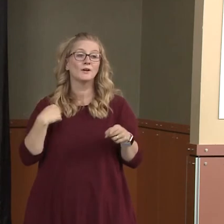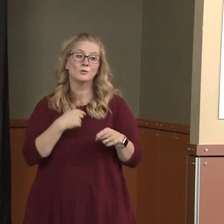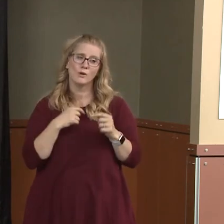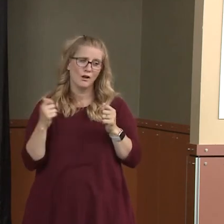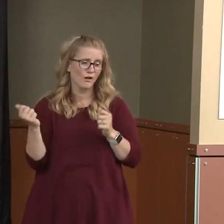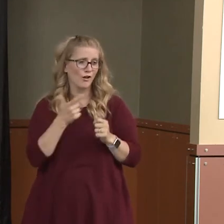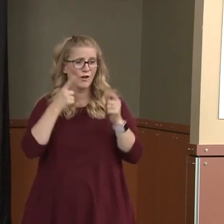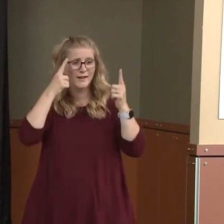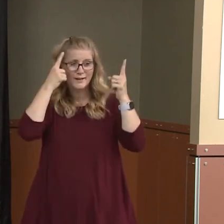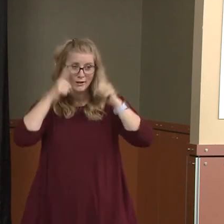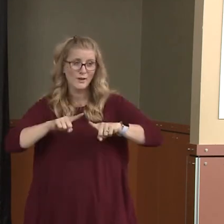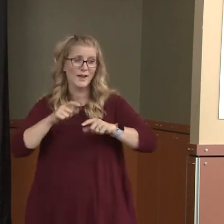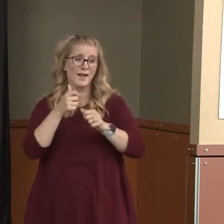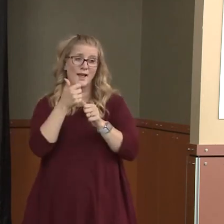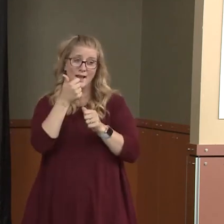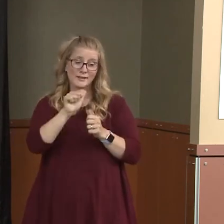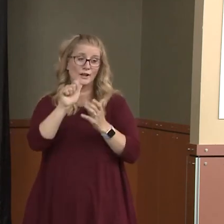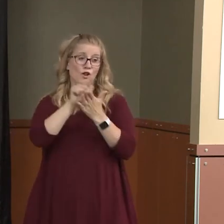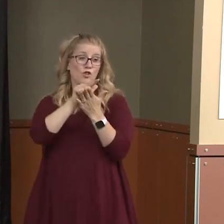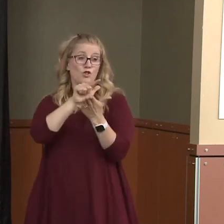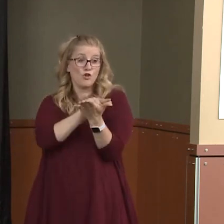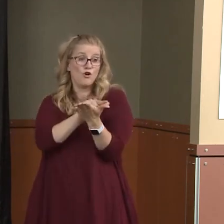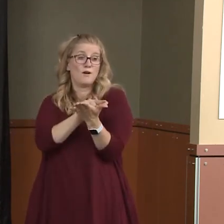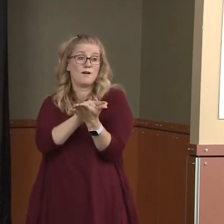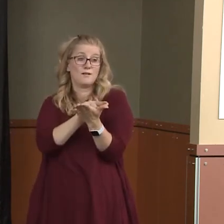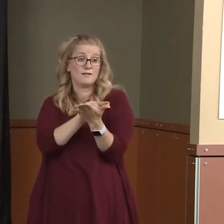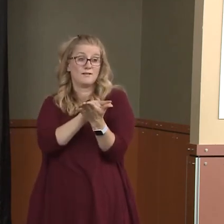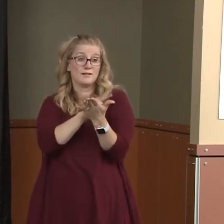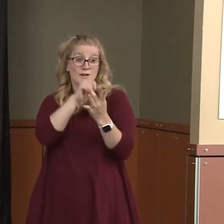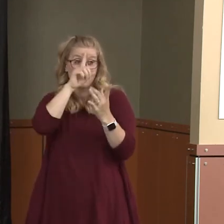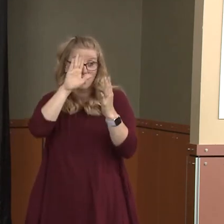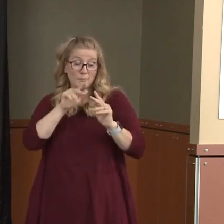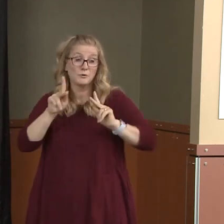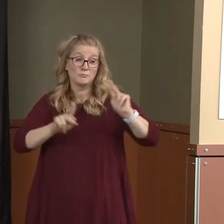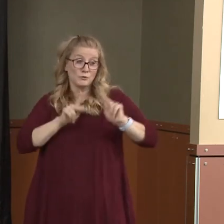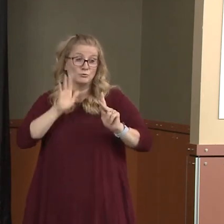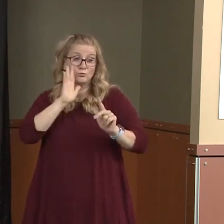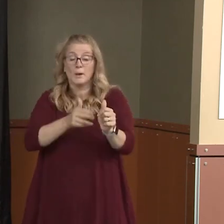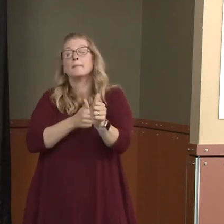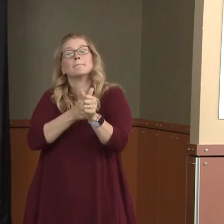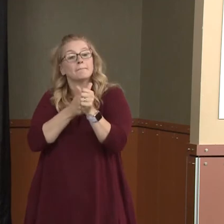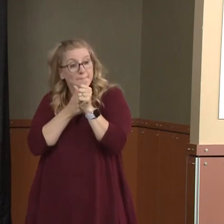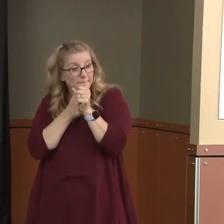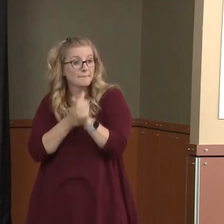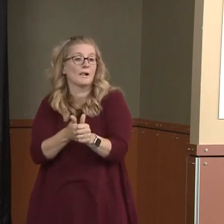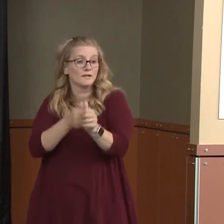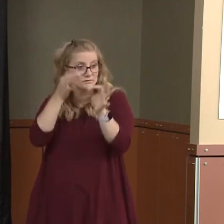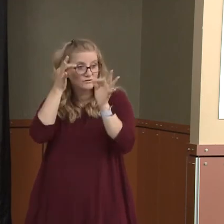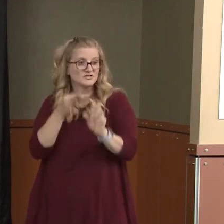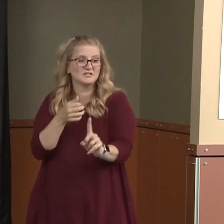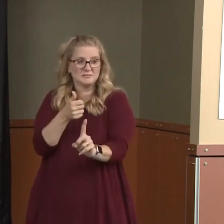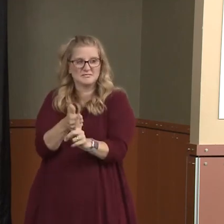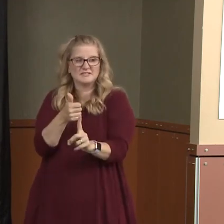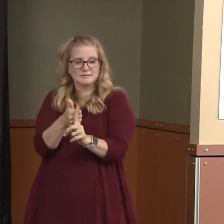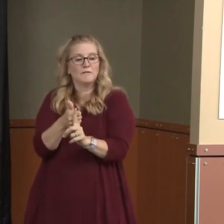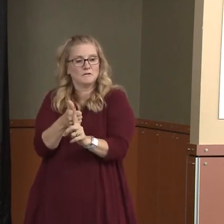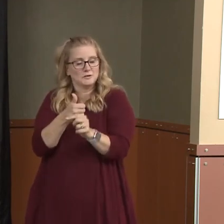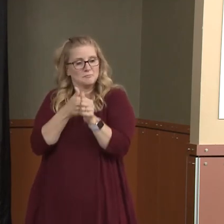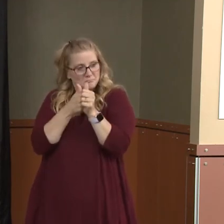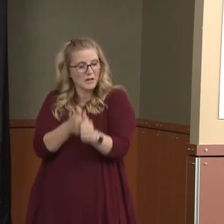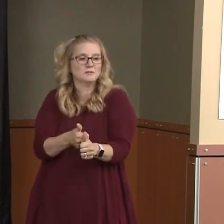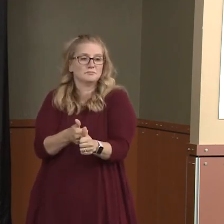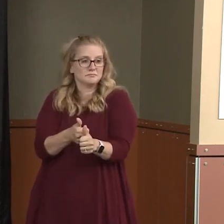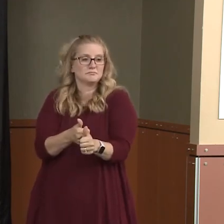out, we hope for voluntary compliance. And most laws we see very good voluntary compliance. And we are seeing good voluntary